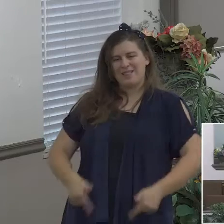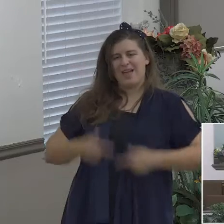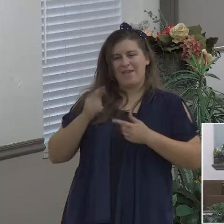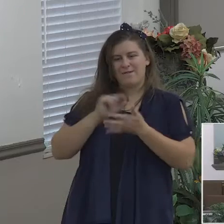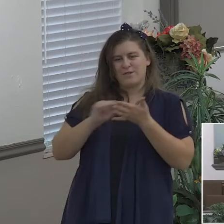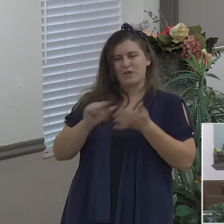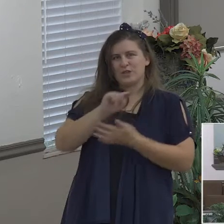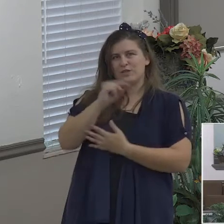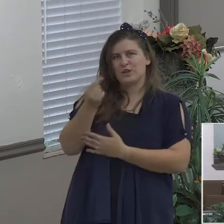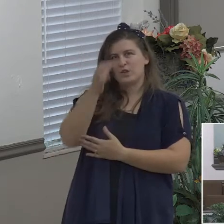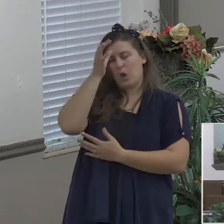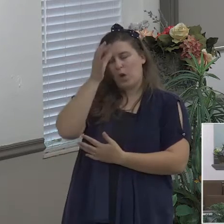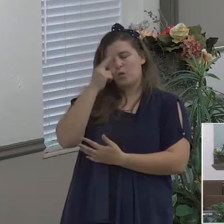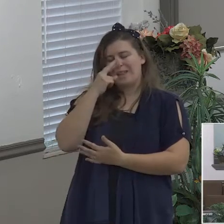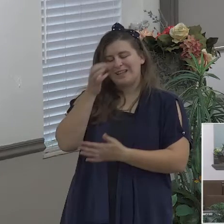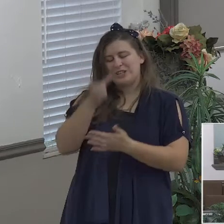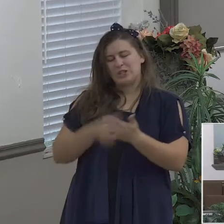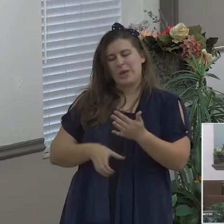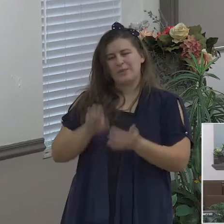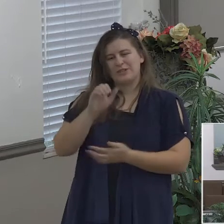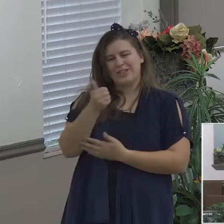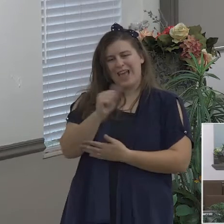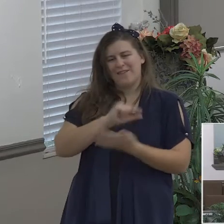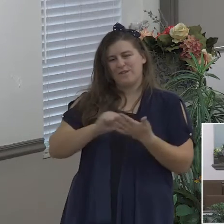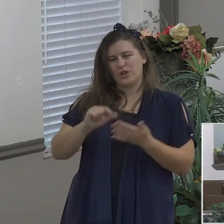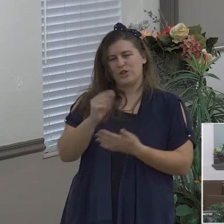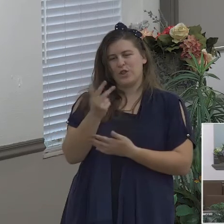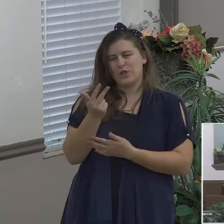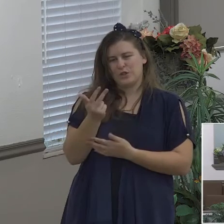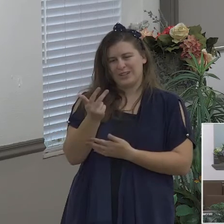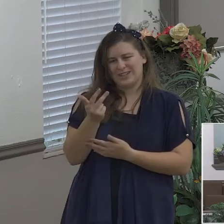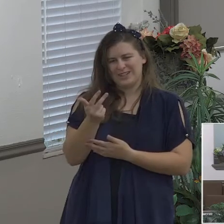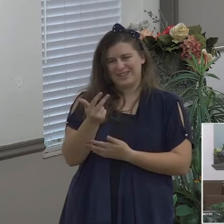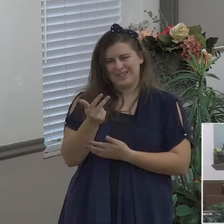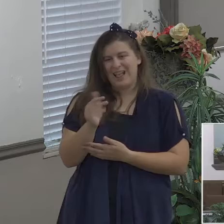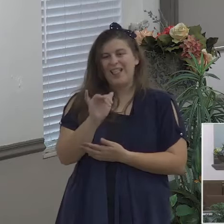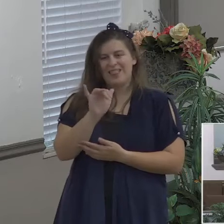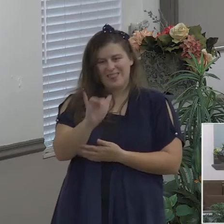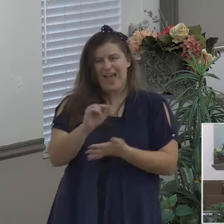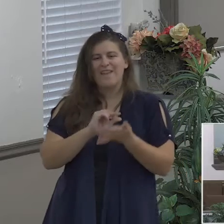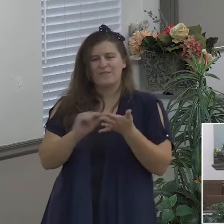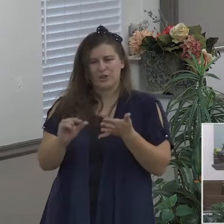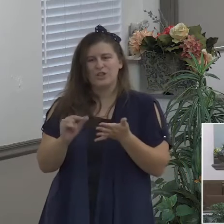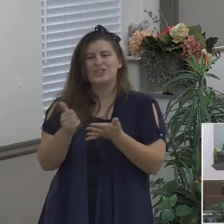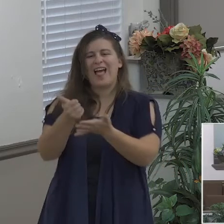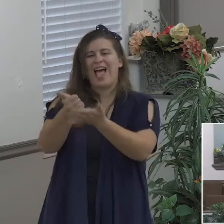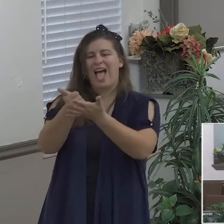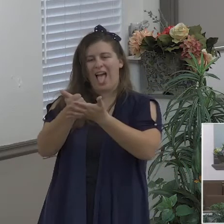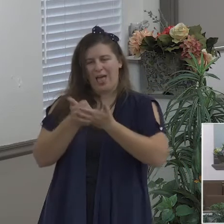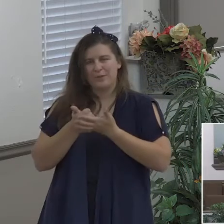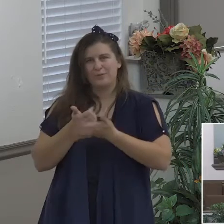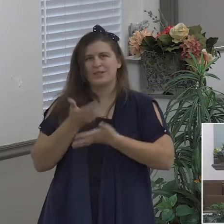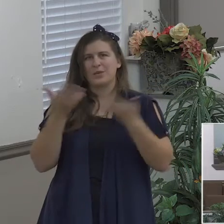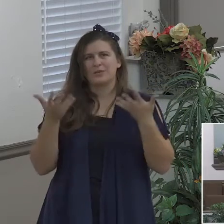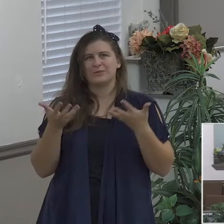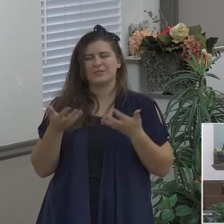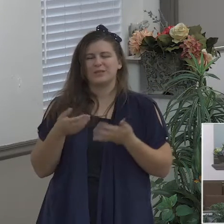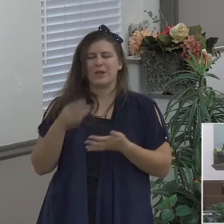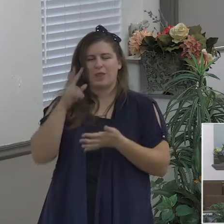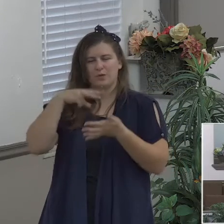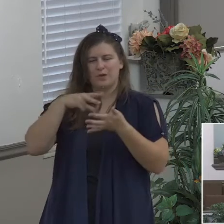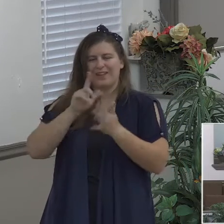that verse delivered me I wasn't reading hardly any place else in the bible